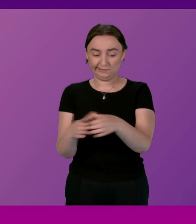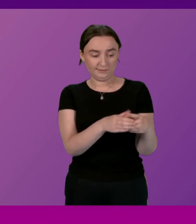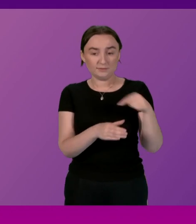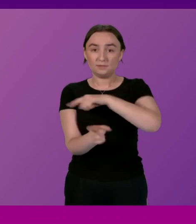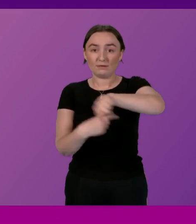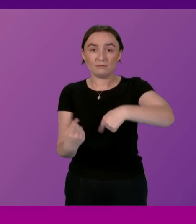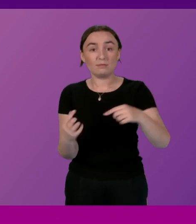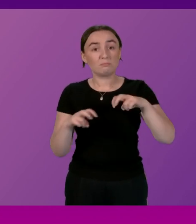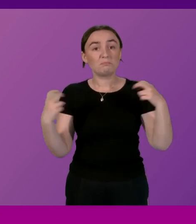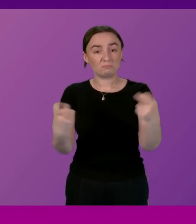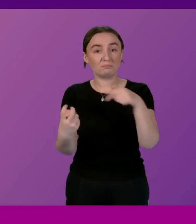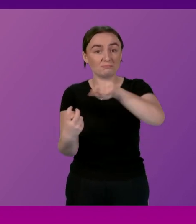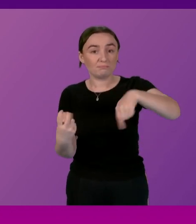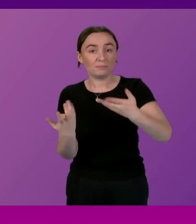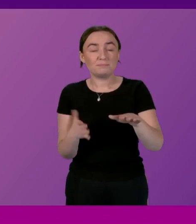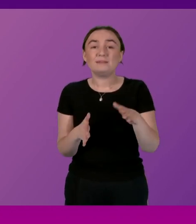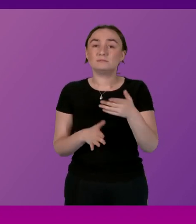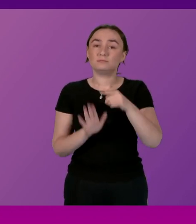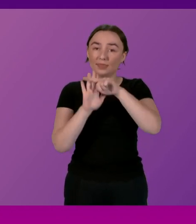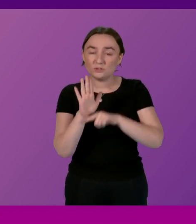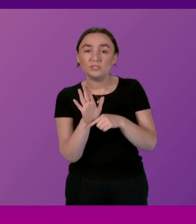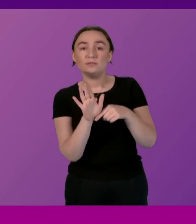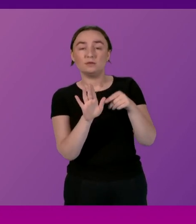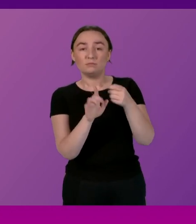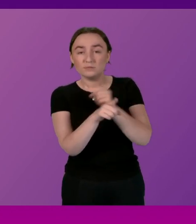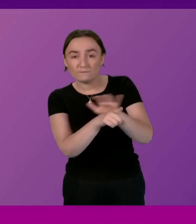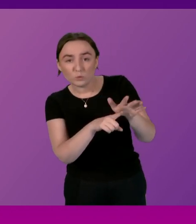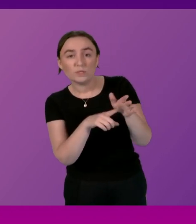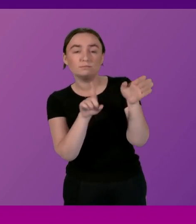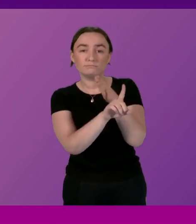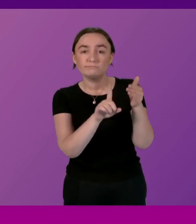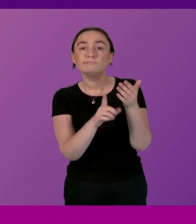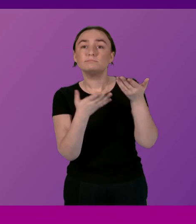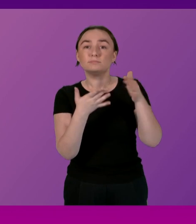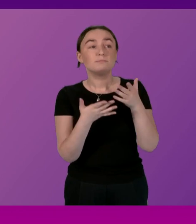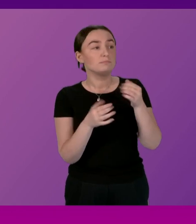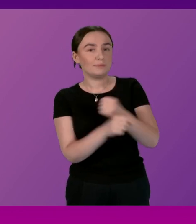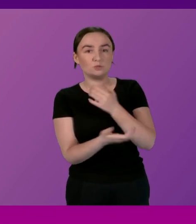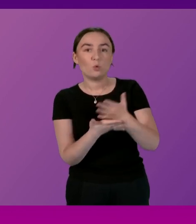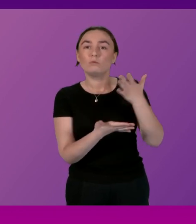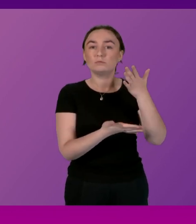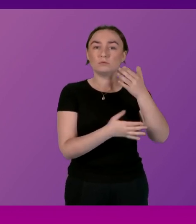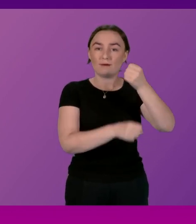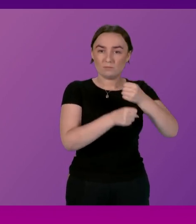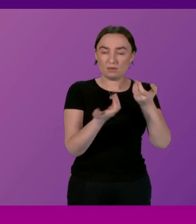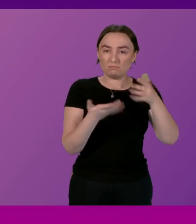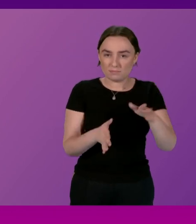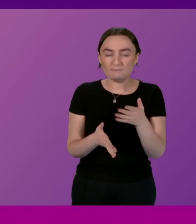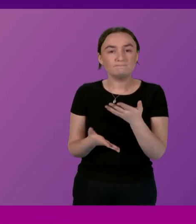influenced legislation, often ensuring that the government compromises and makes compromises where it can.